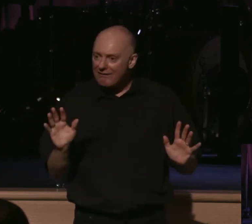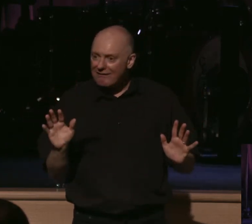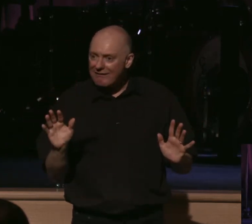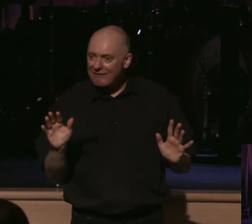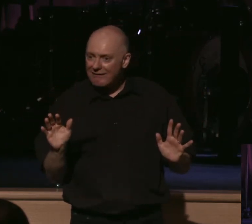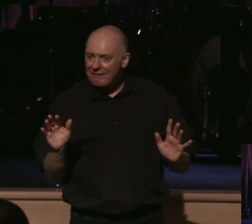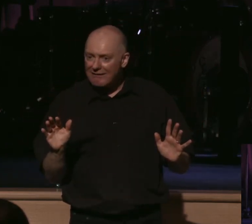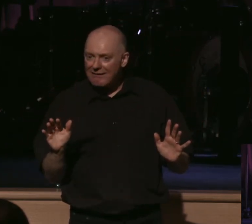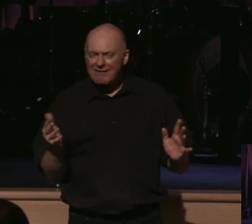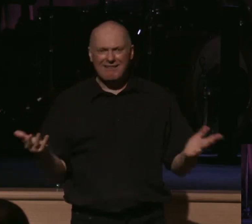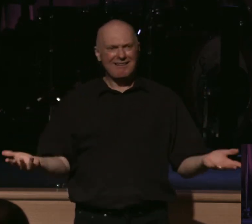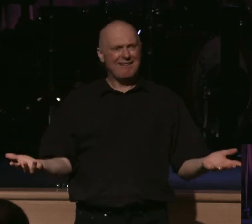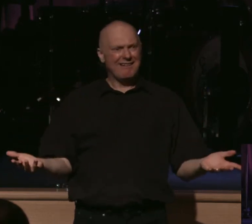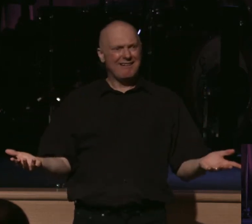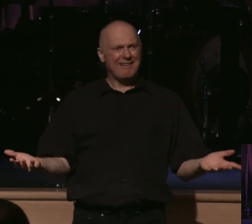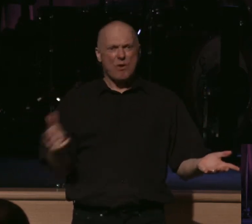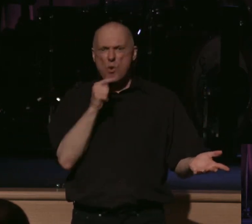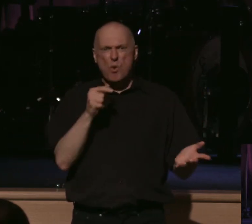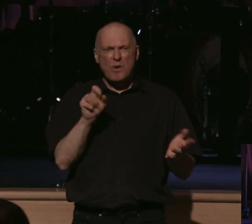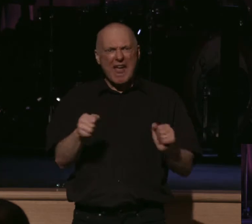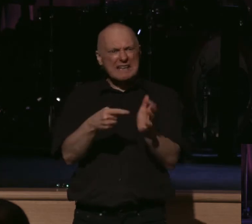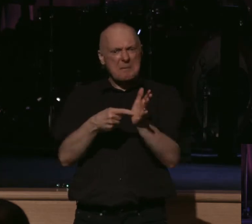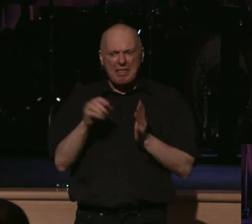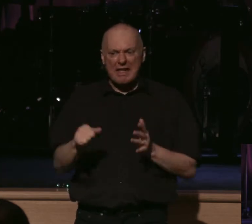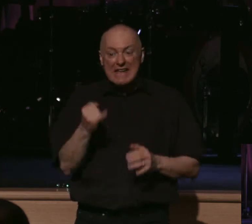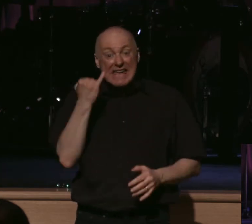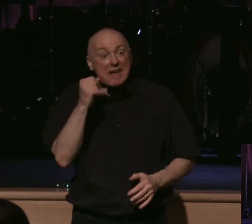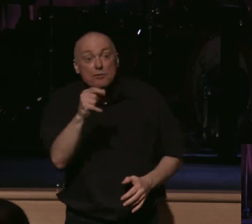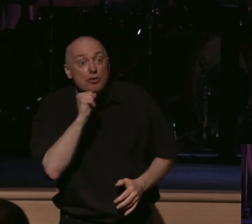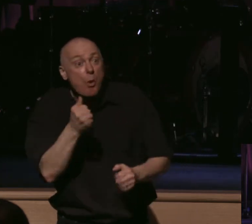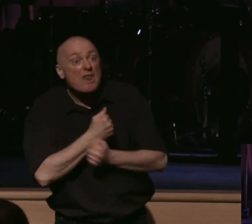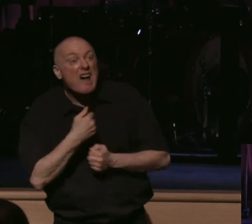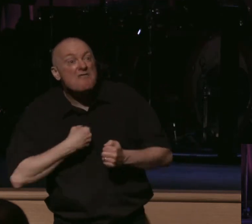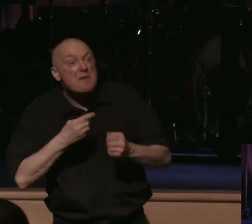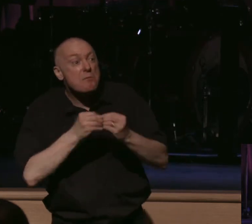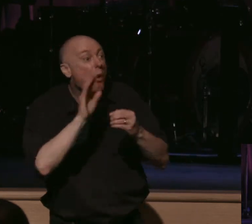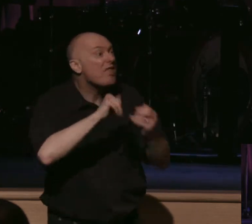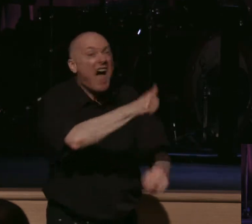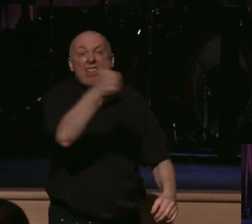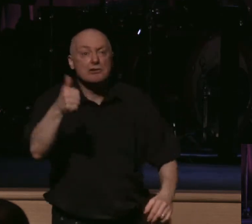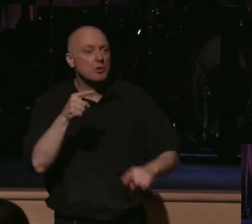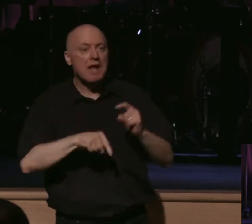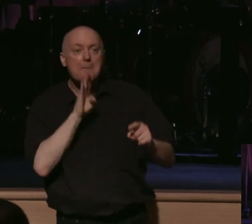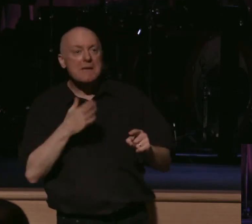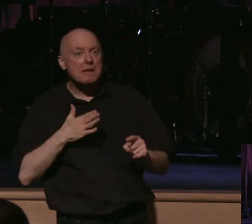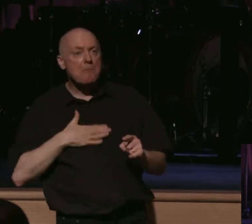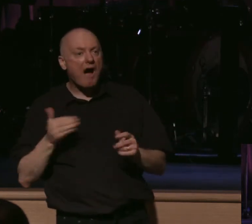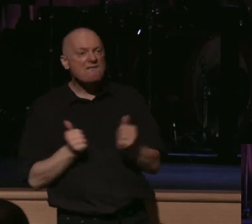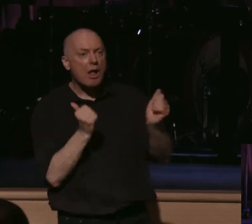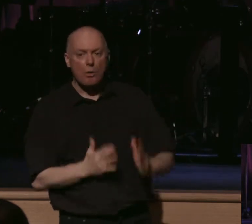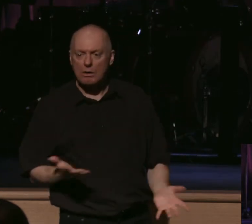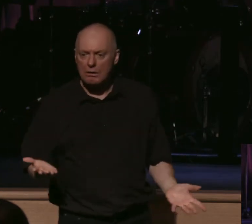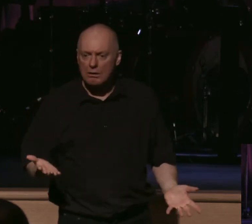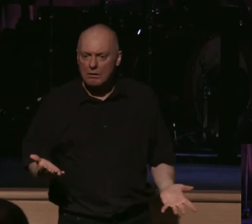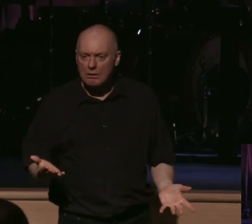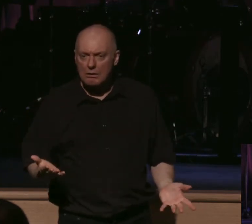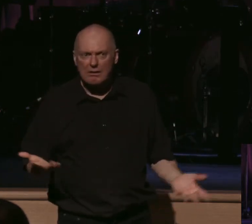just said. Who can demand such devotion? If you don't love me more than everything else, you can't be my disciple. Who is worthy